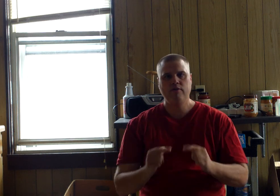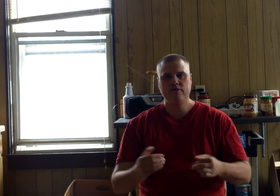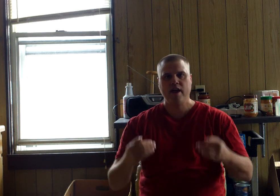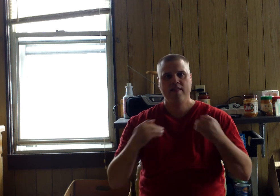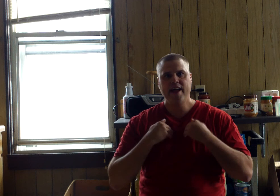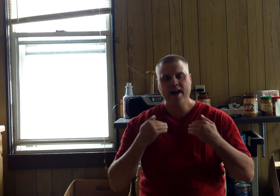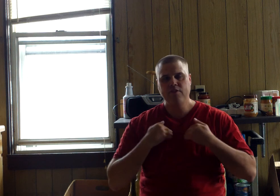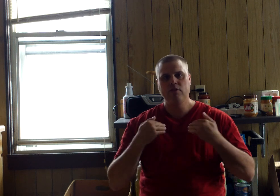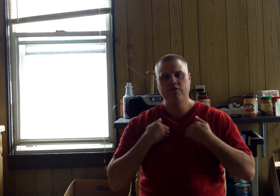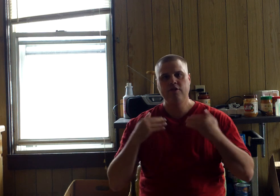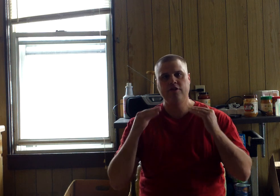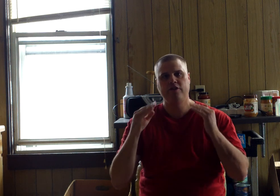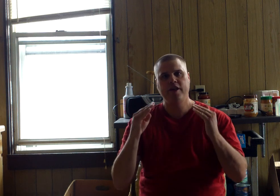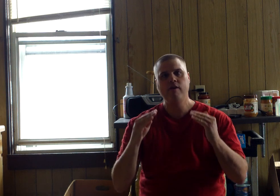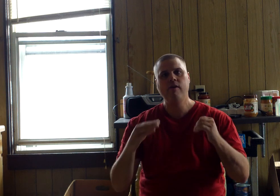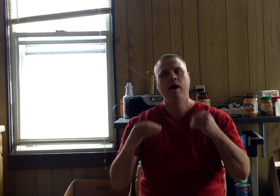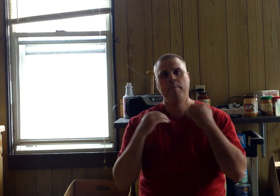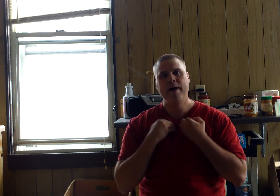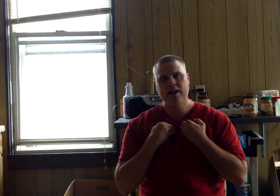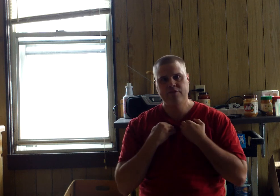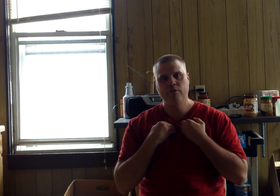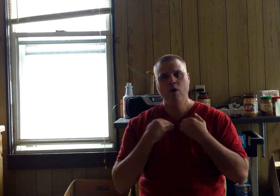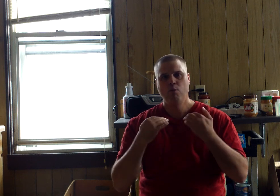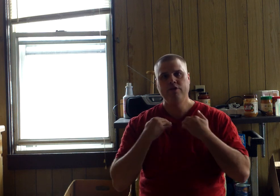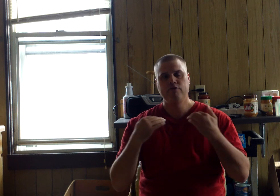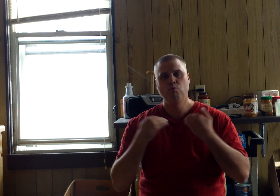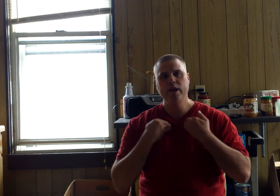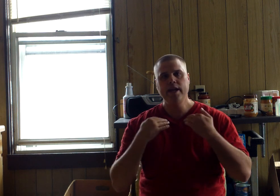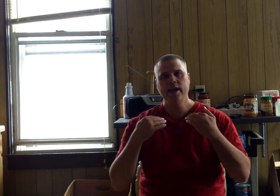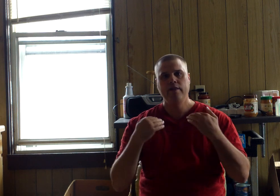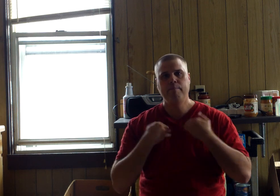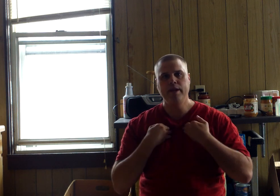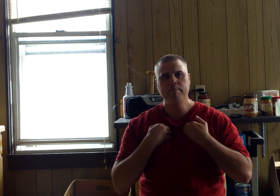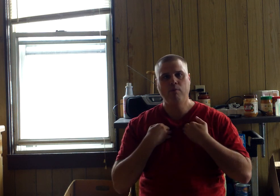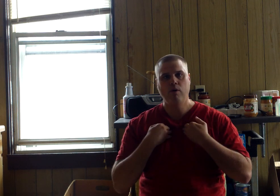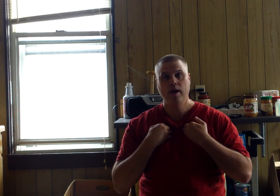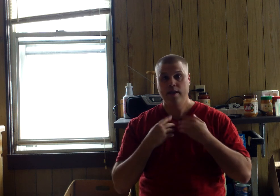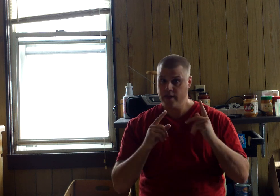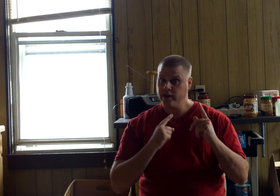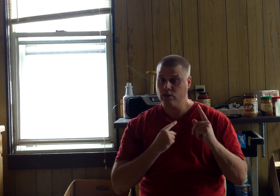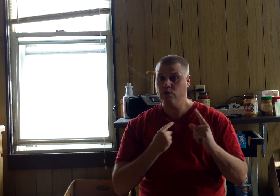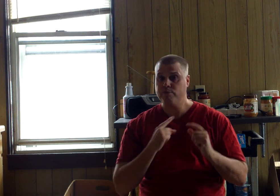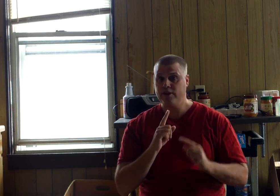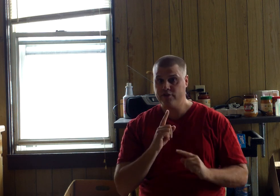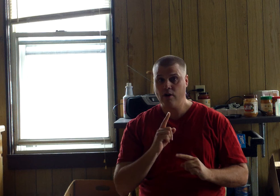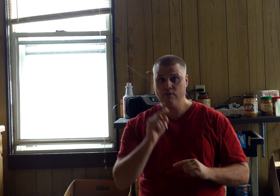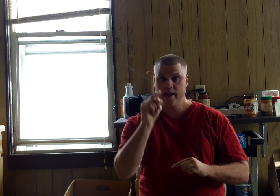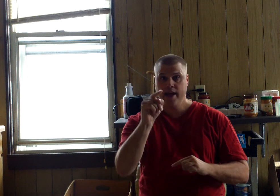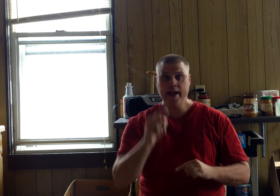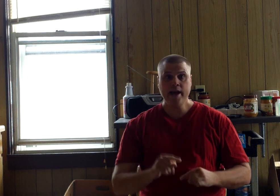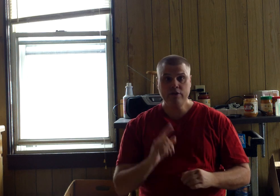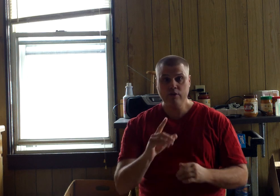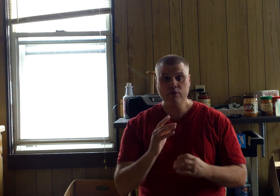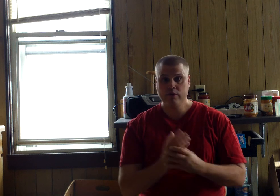servants. They have to listen to their master, which is we the people. And that includes myself and you,